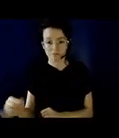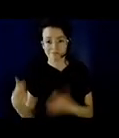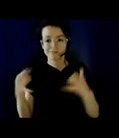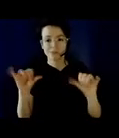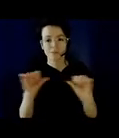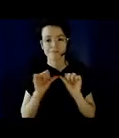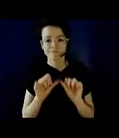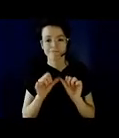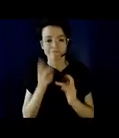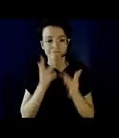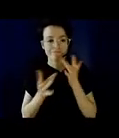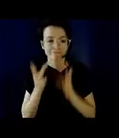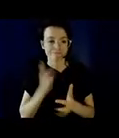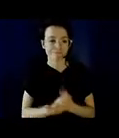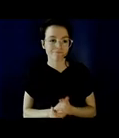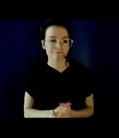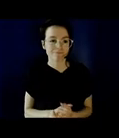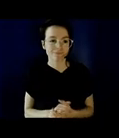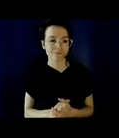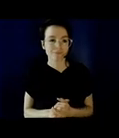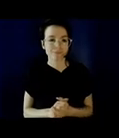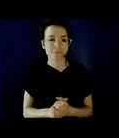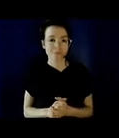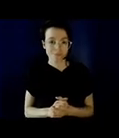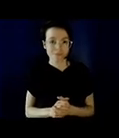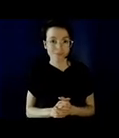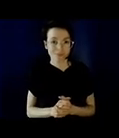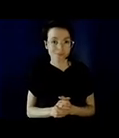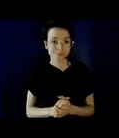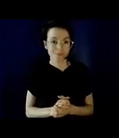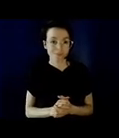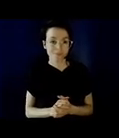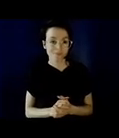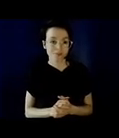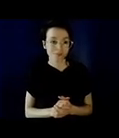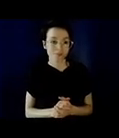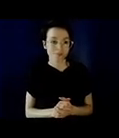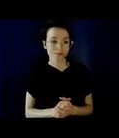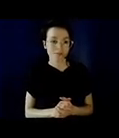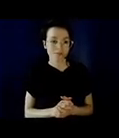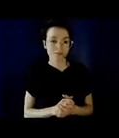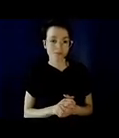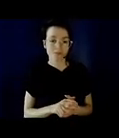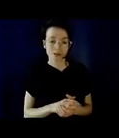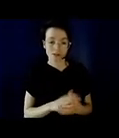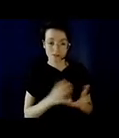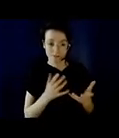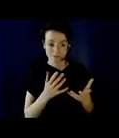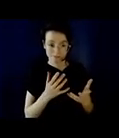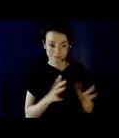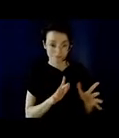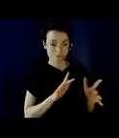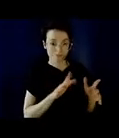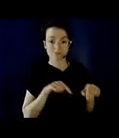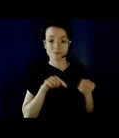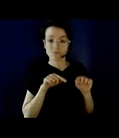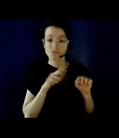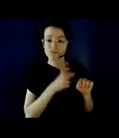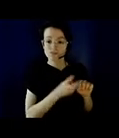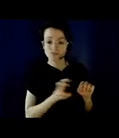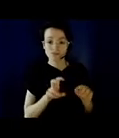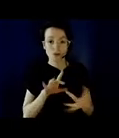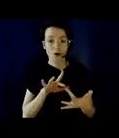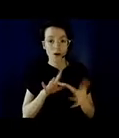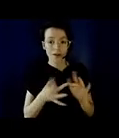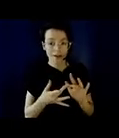On the top of that, the transition to online teaching due to the pandemic, and the following return to campus, have further impacted